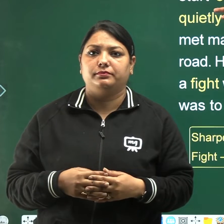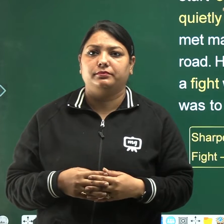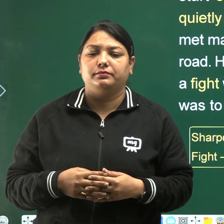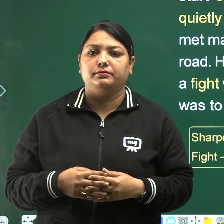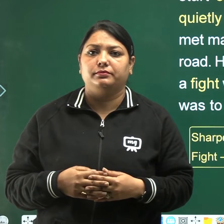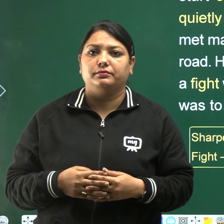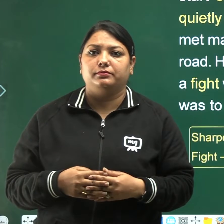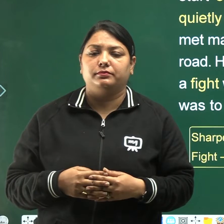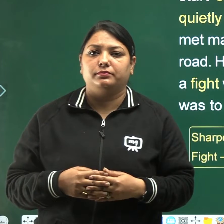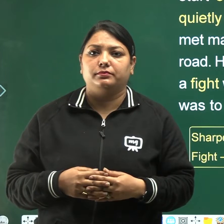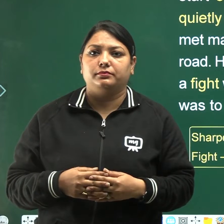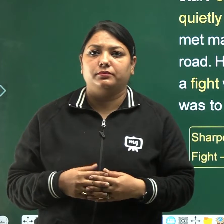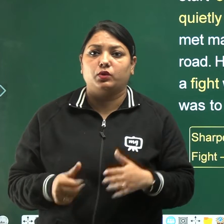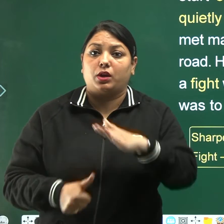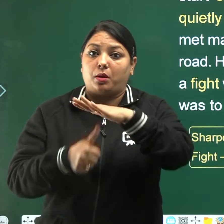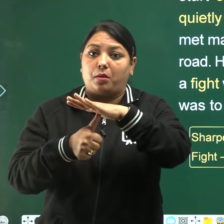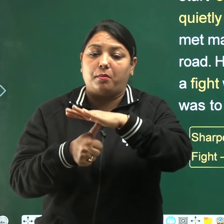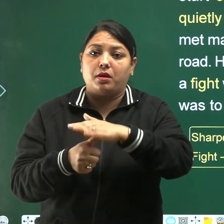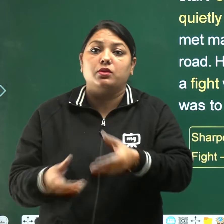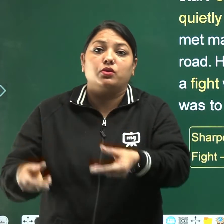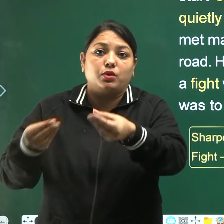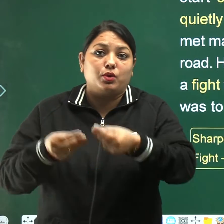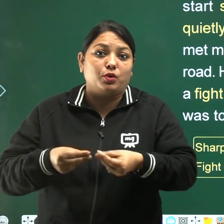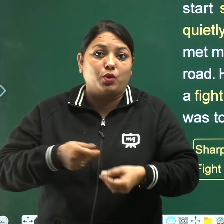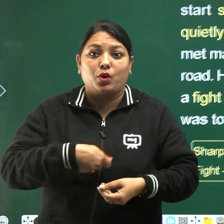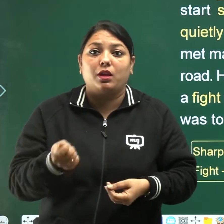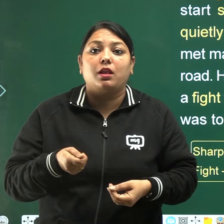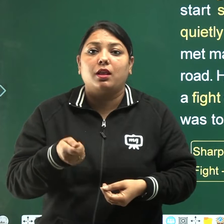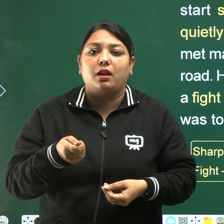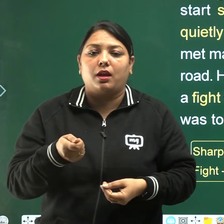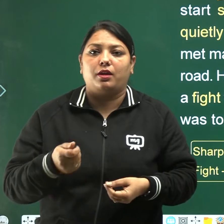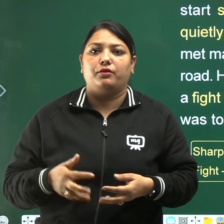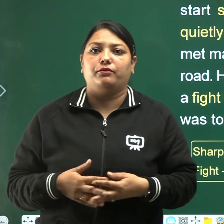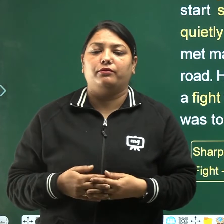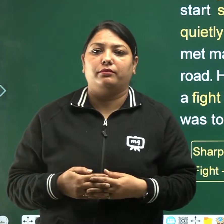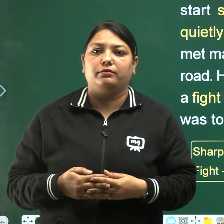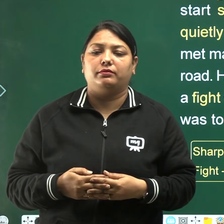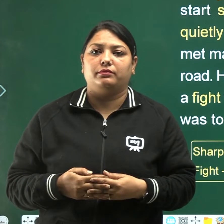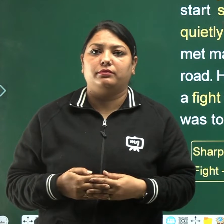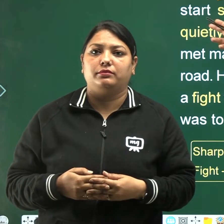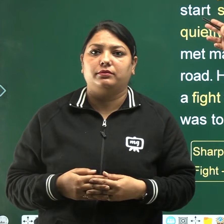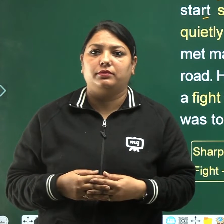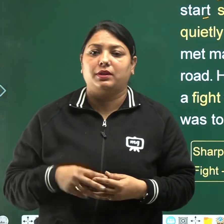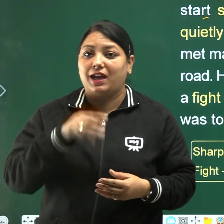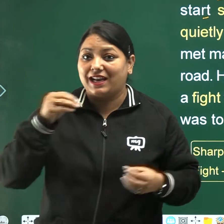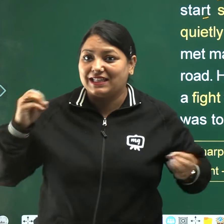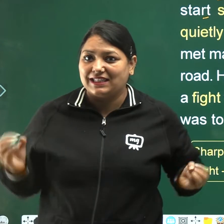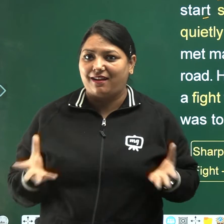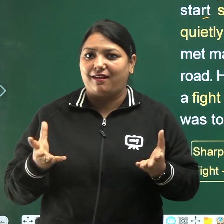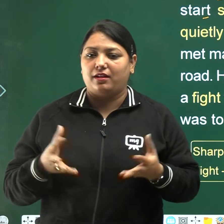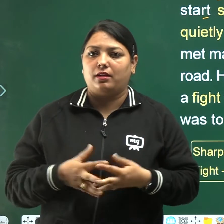The master took the knife and start